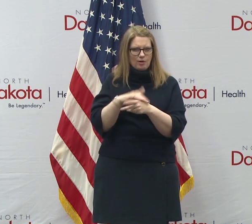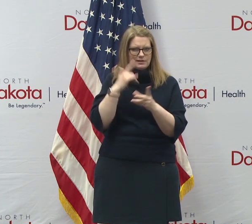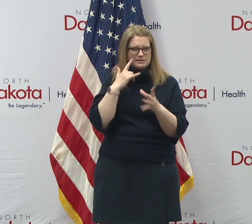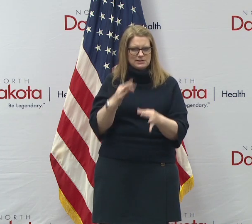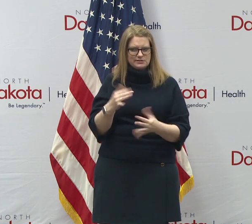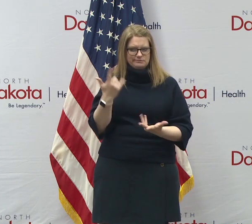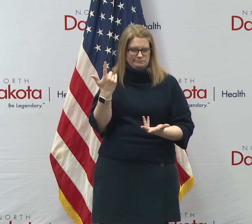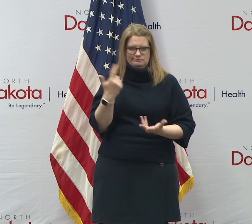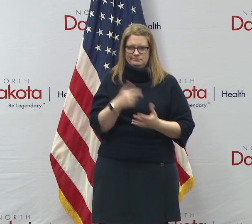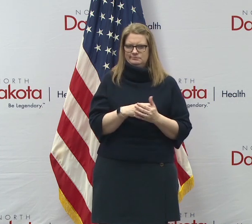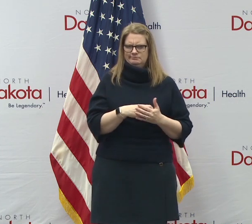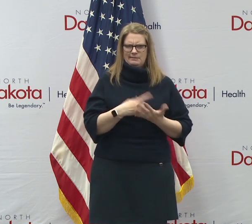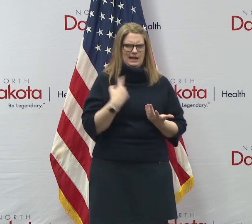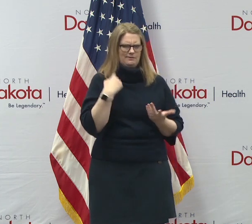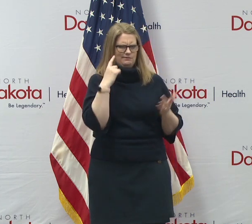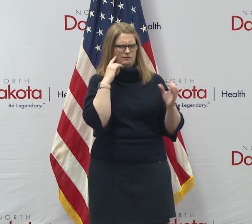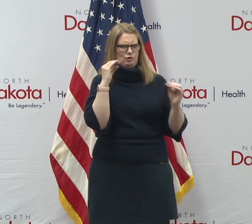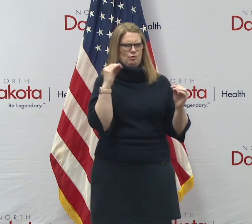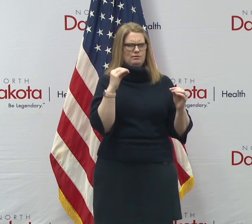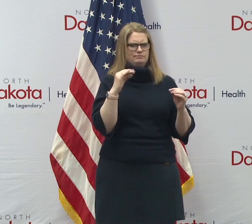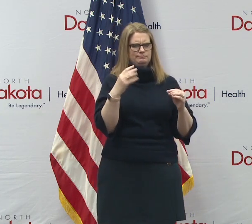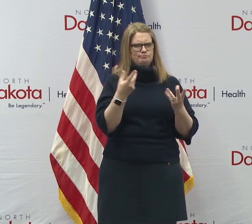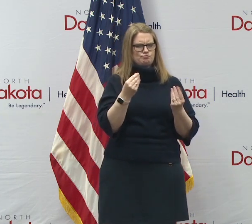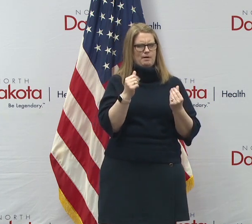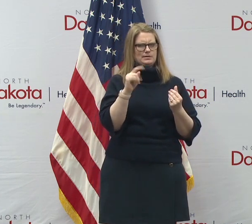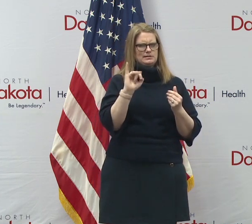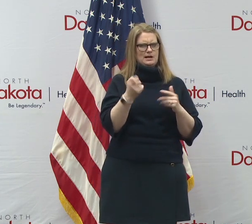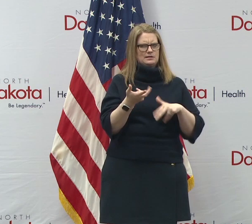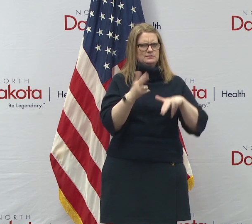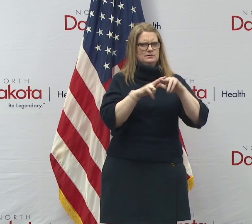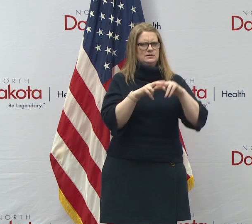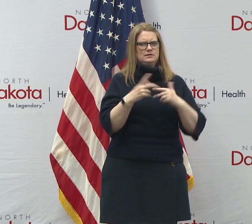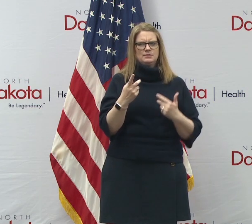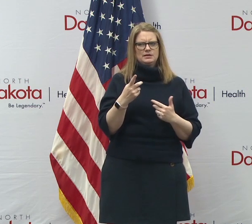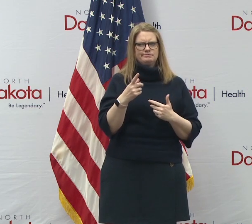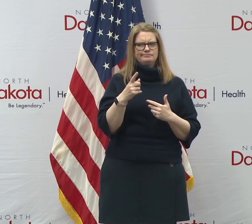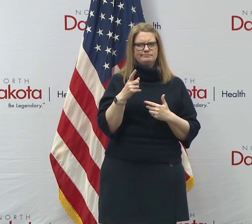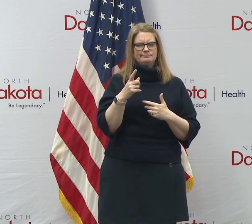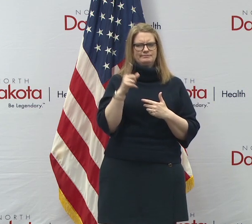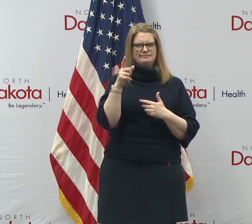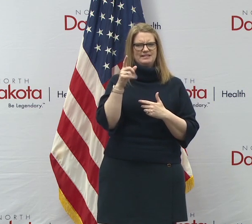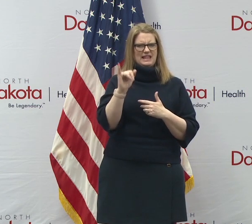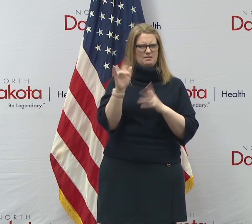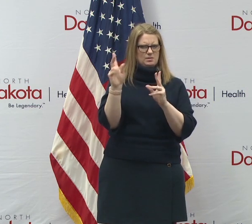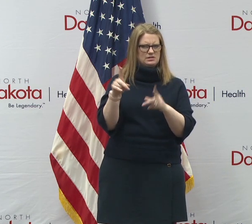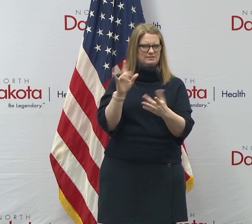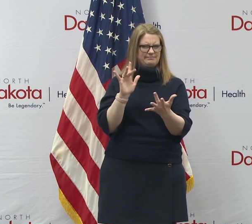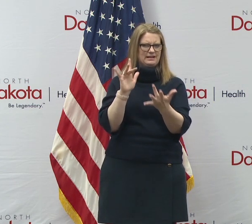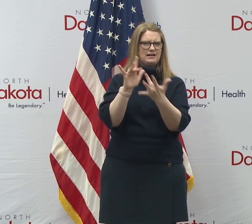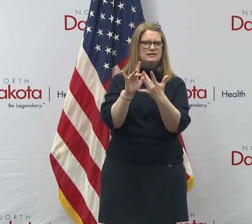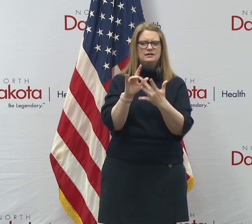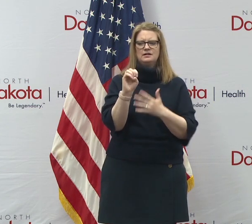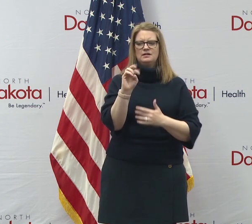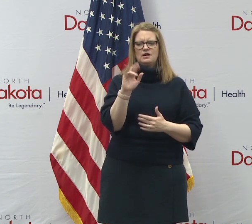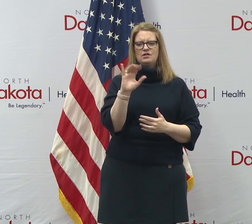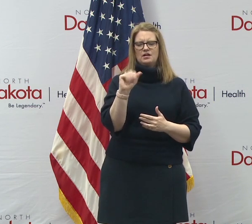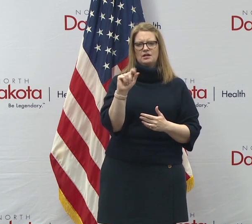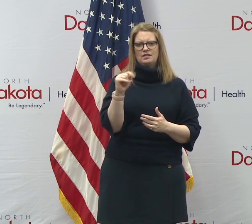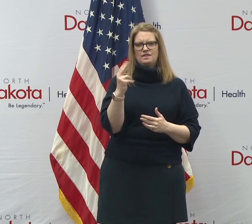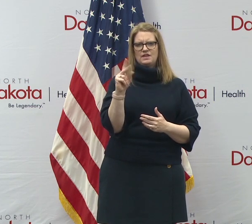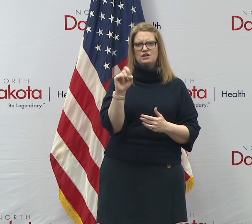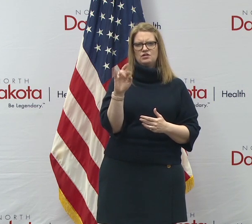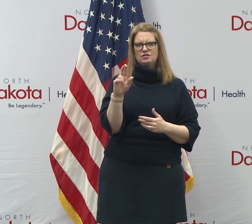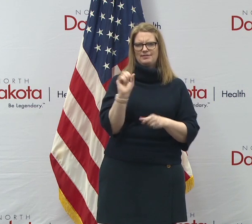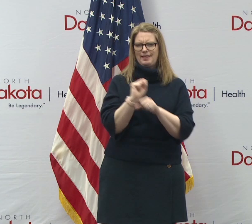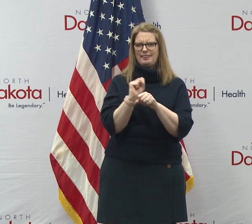that is raising taxes right now, but I would encourage that viewer maybe to reach out, uh, the, uh, Erica Thunder, our labor commissioner,